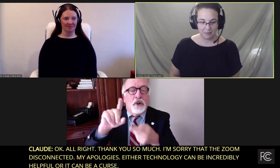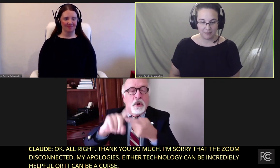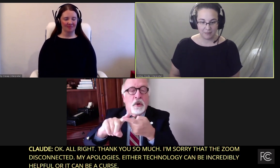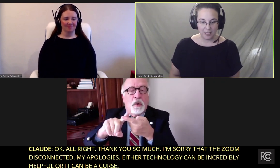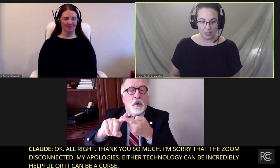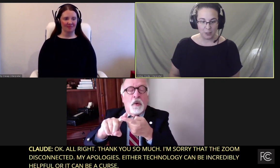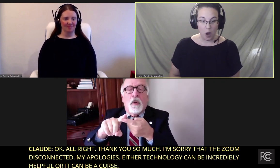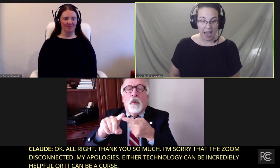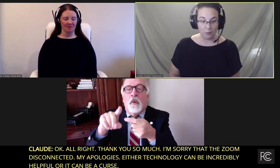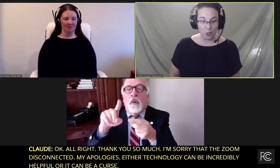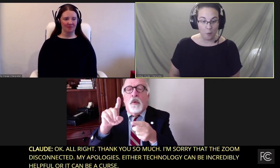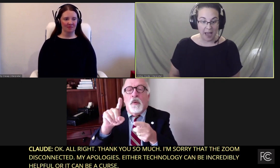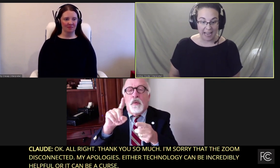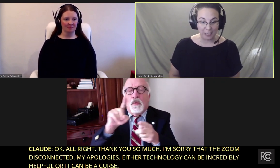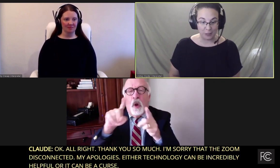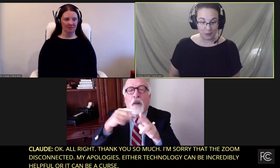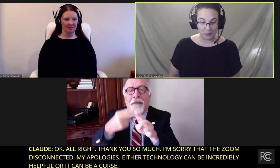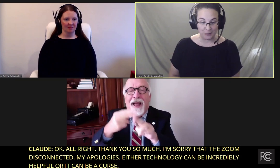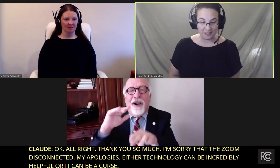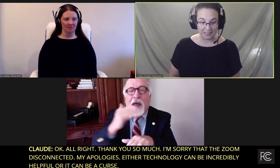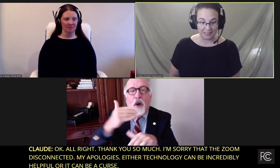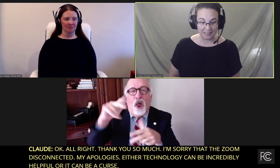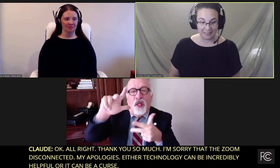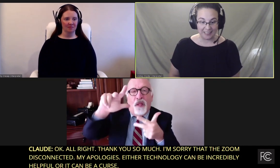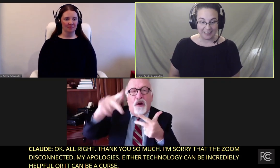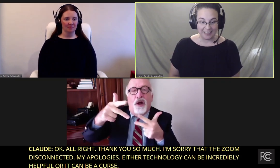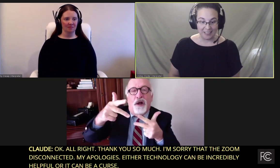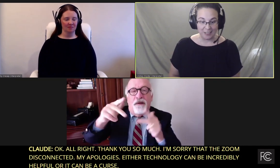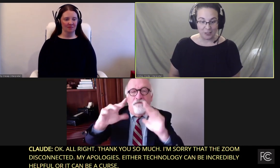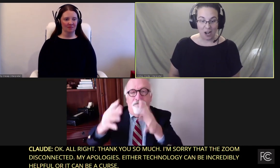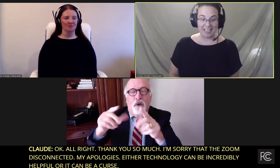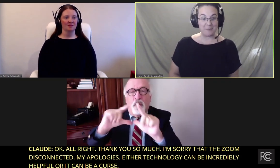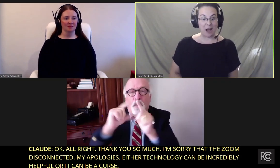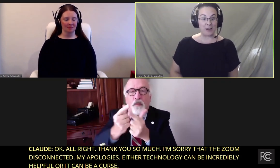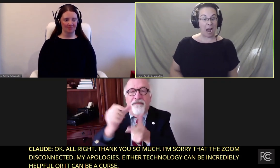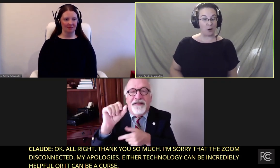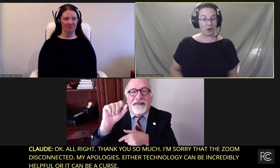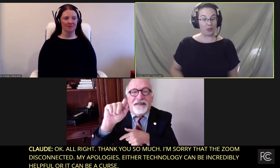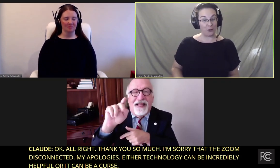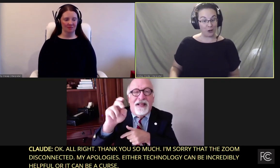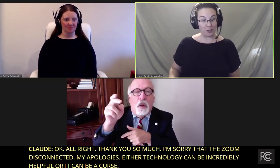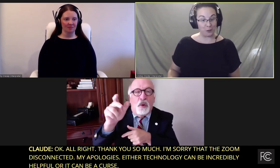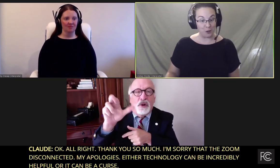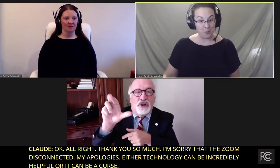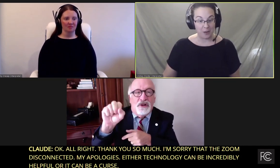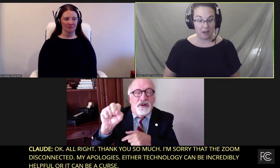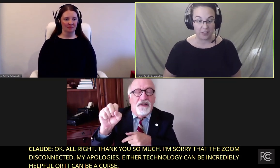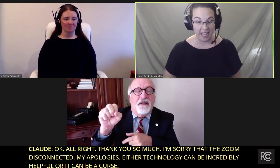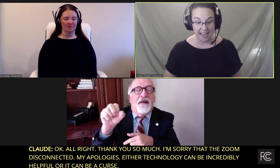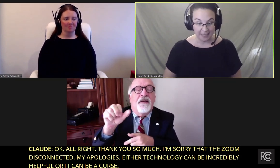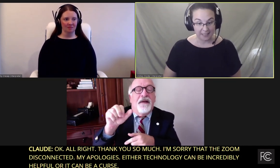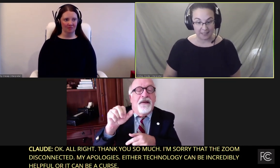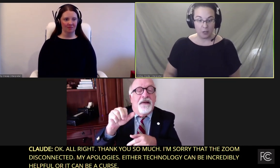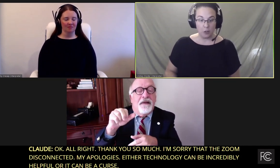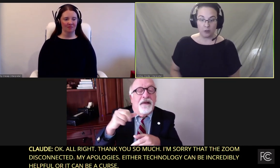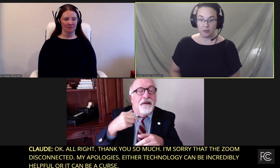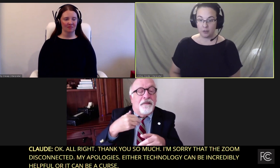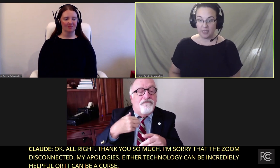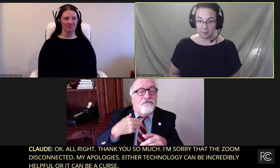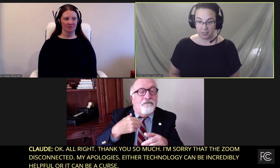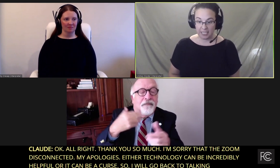So I will go back to talking about our third group of thanks